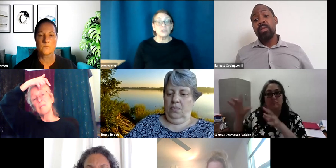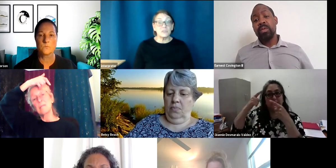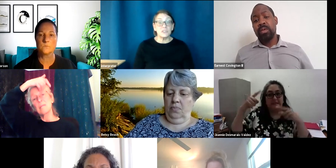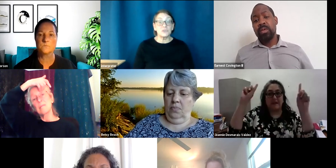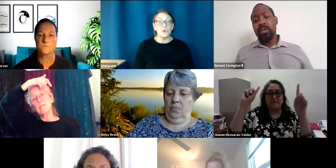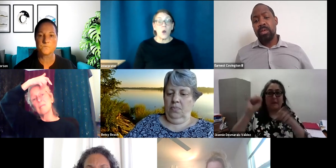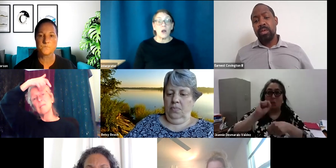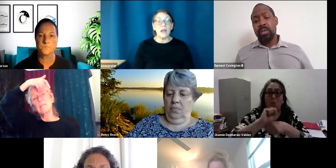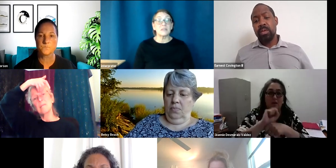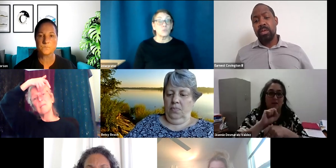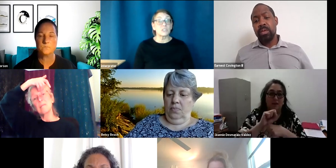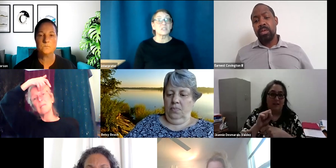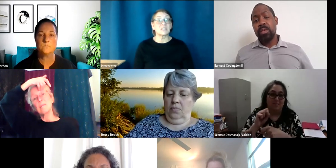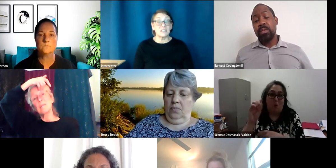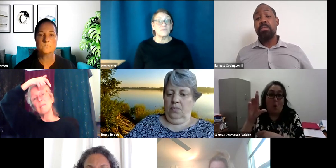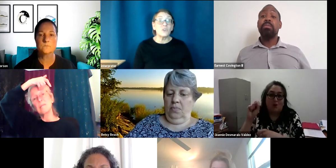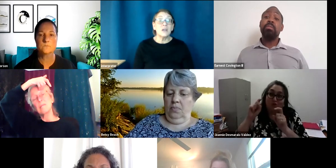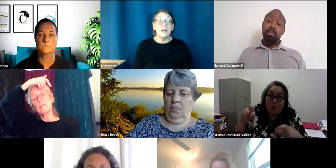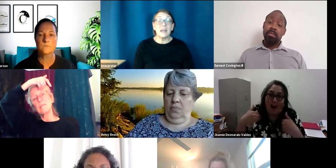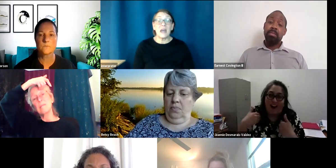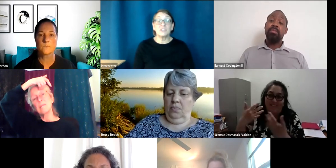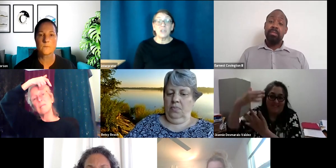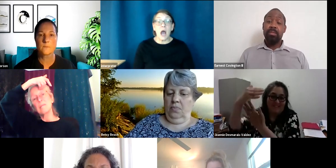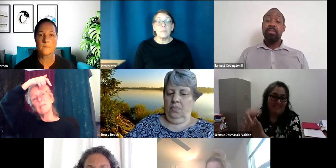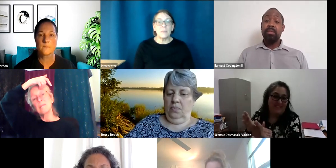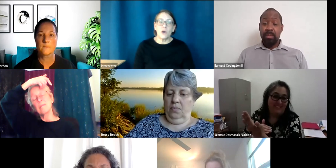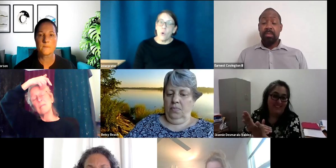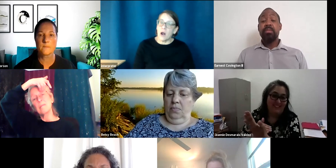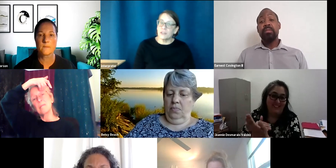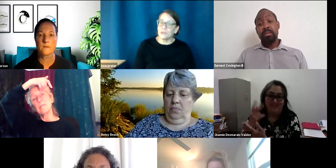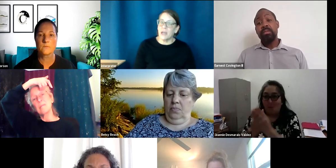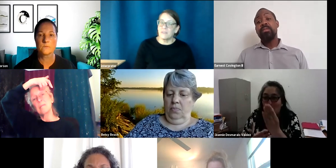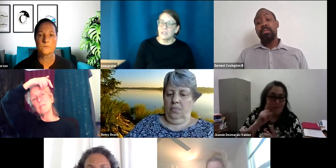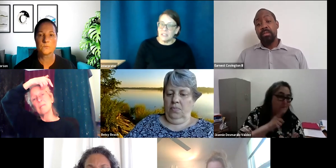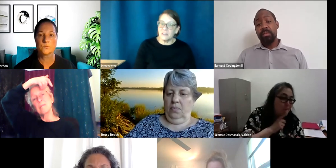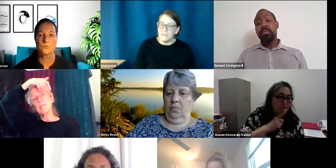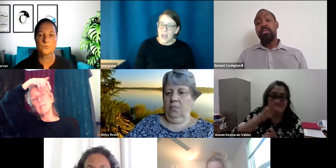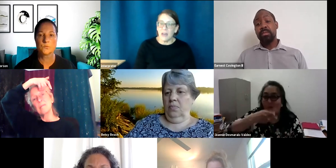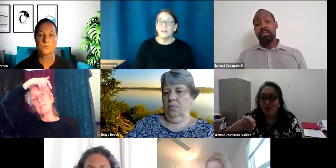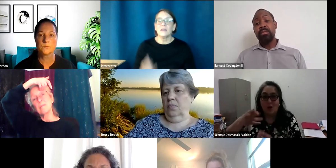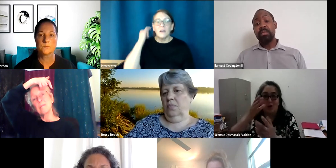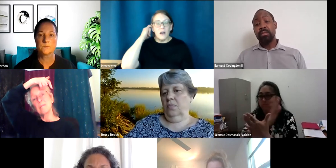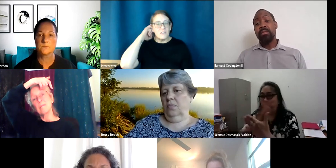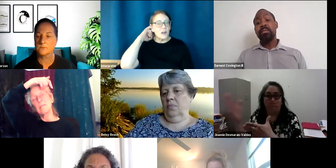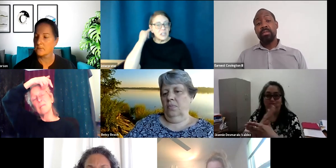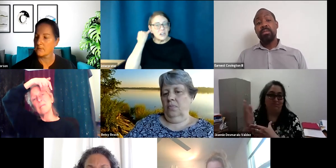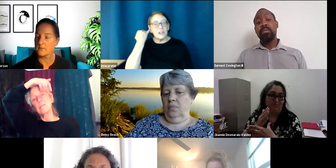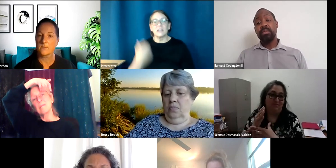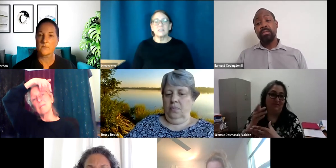services through ORS and were successful and have a job. I mean, ORS should have a list of that, of hard of hearing and